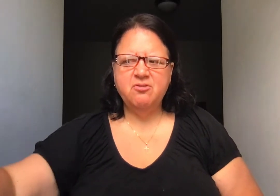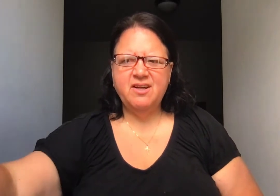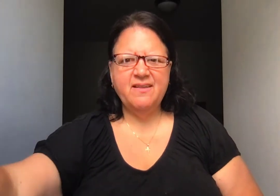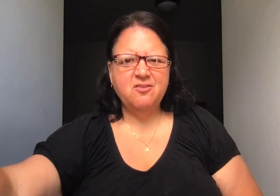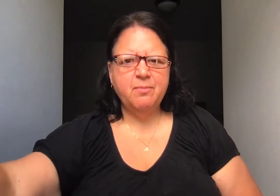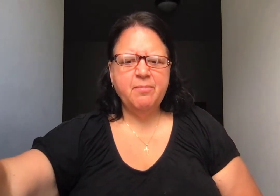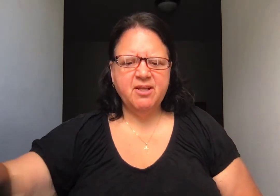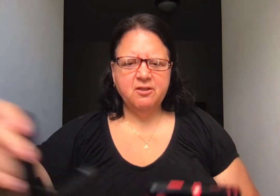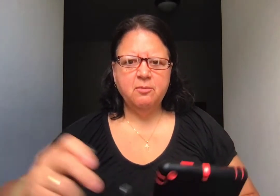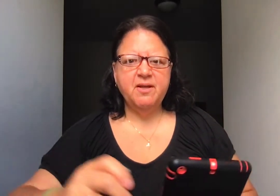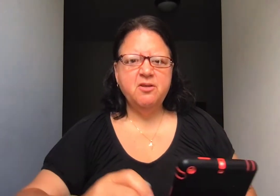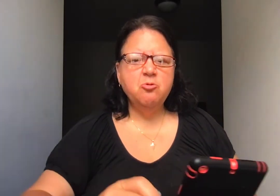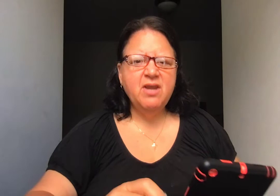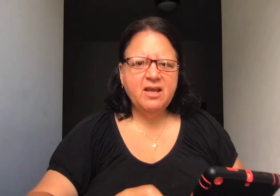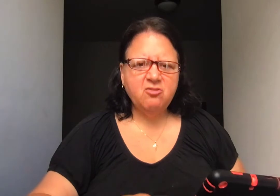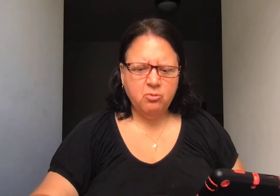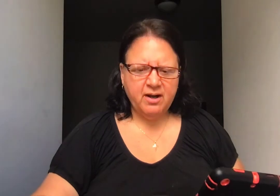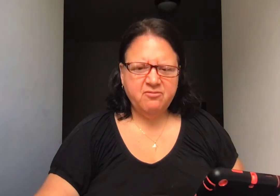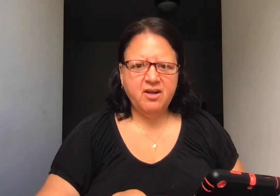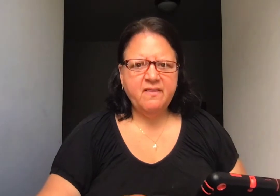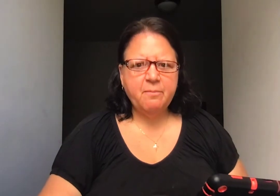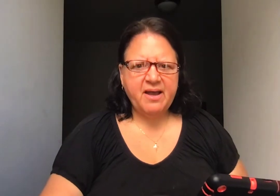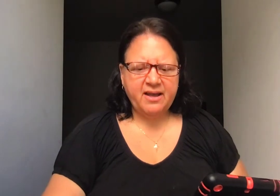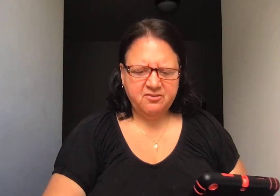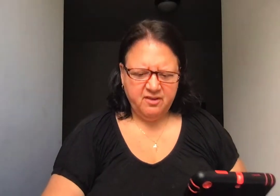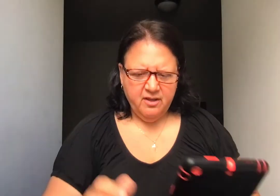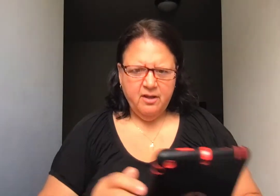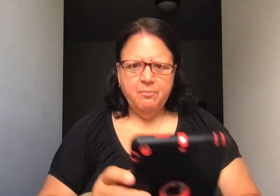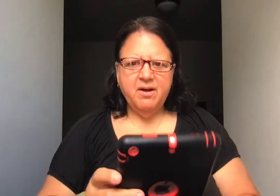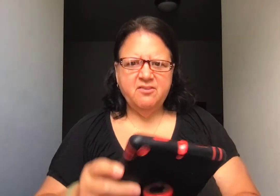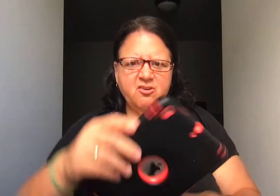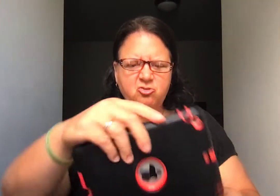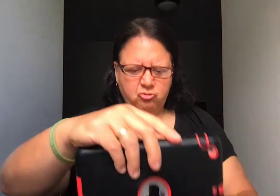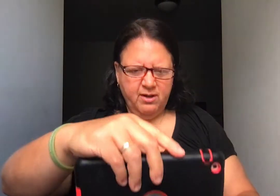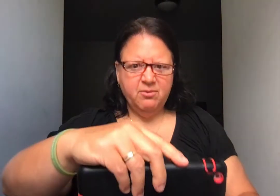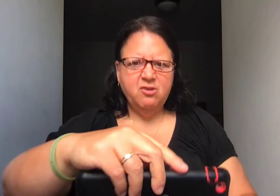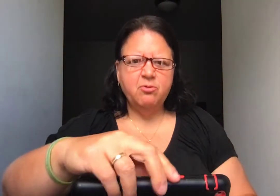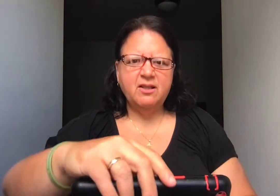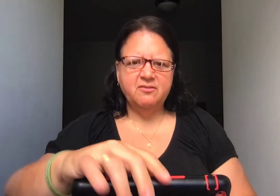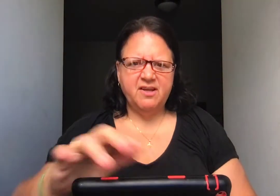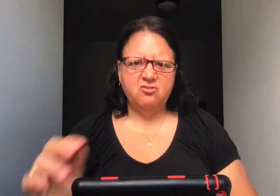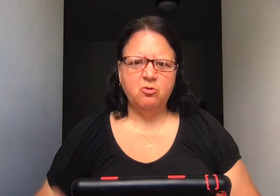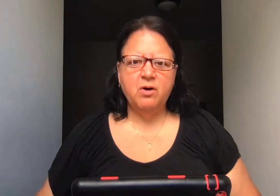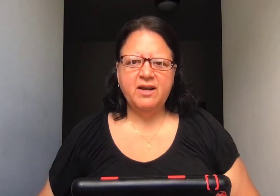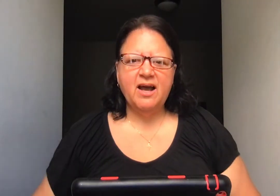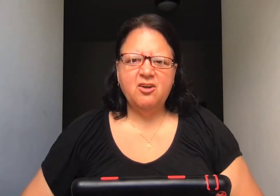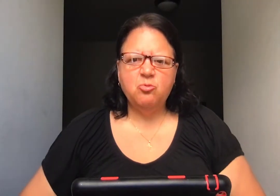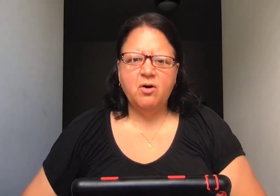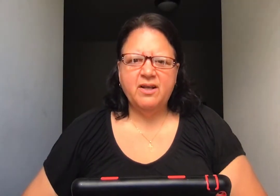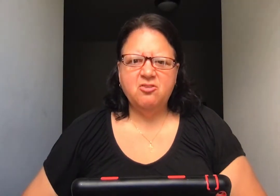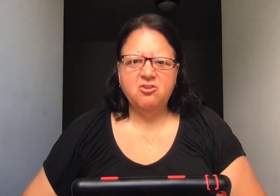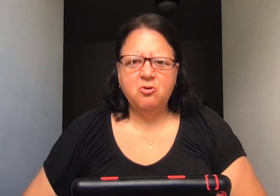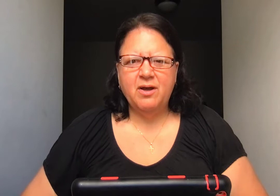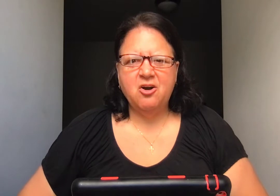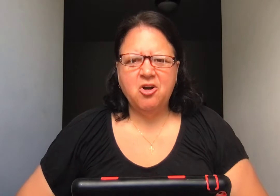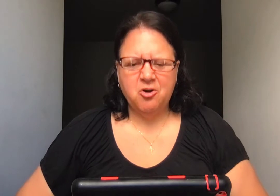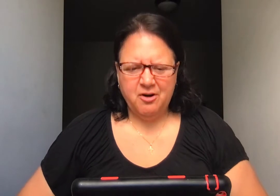today that's maybe a little bit unique to what I've done in the past, but is extremely relevant to what God is wanting to do in our current